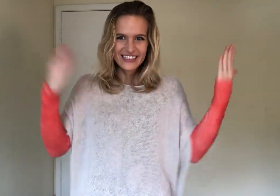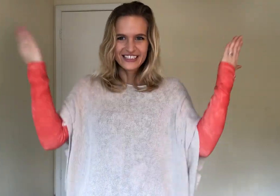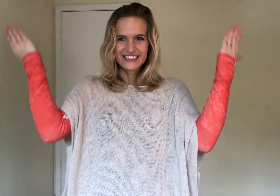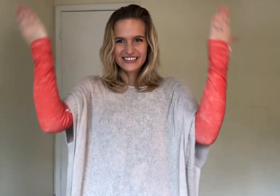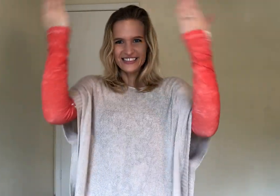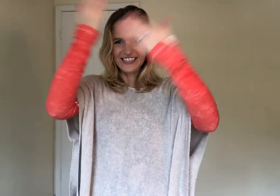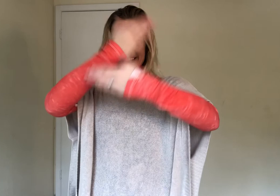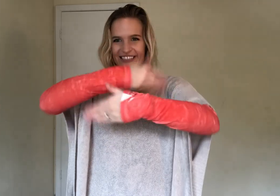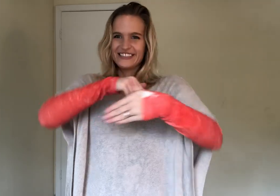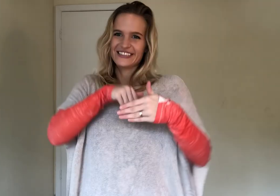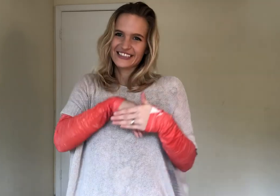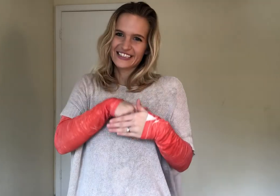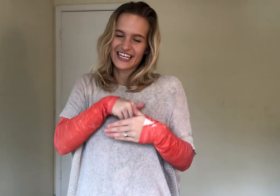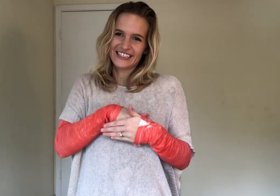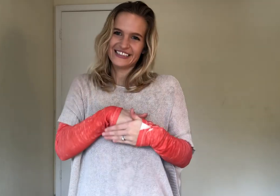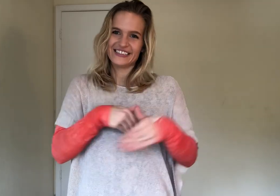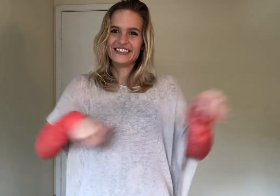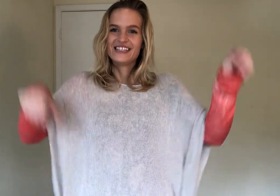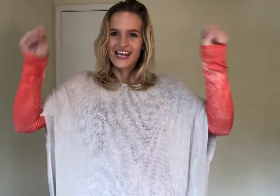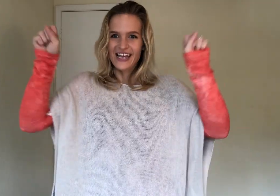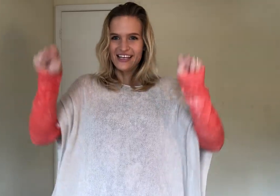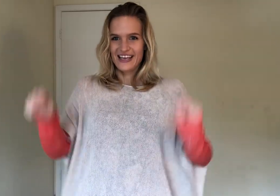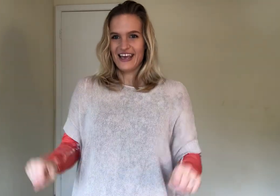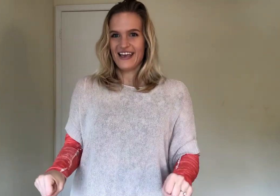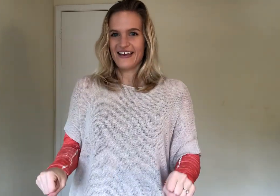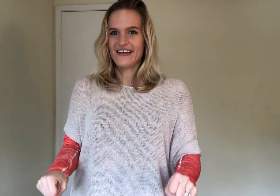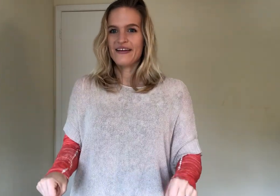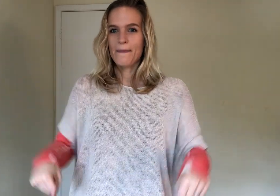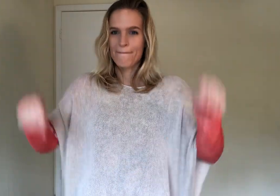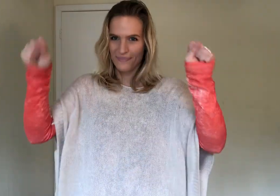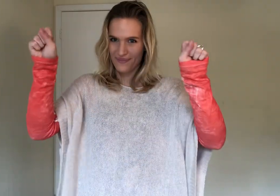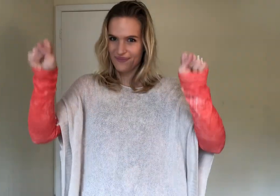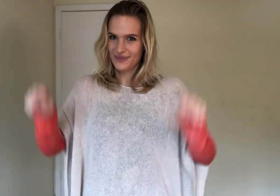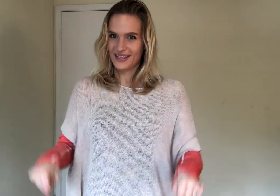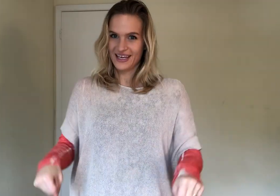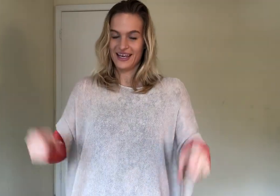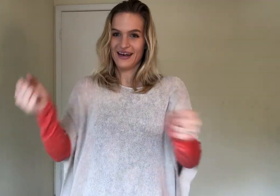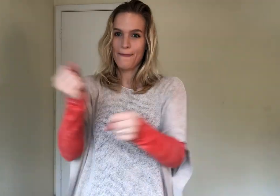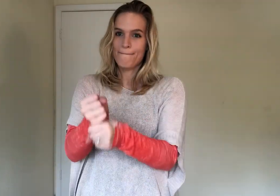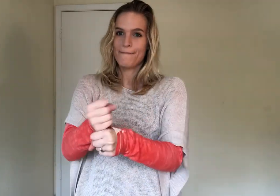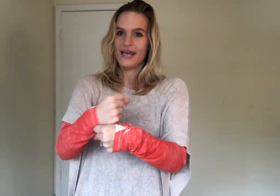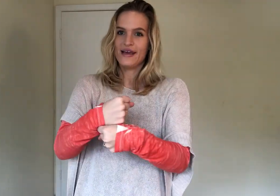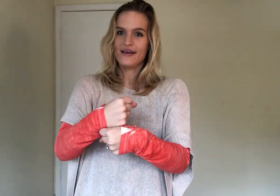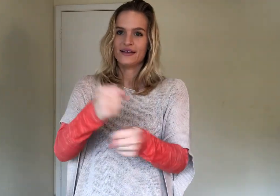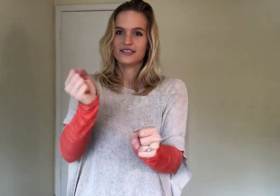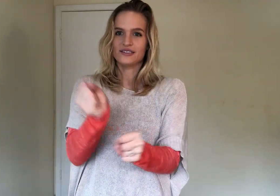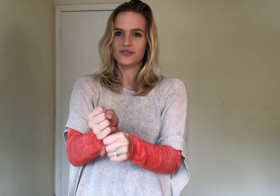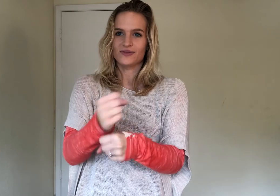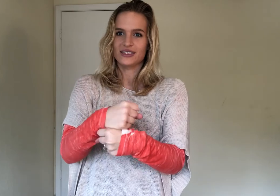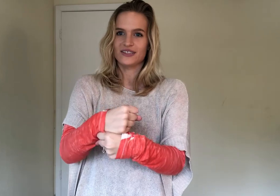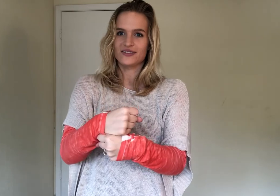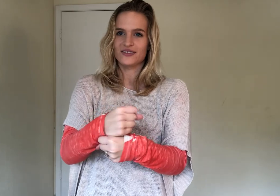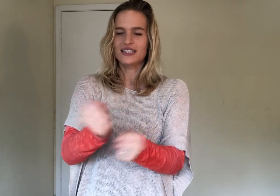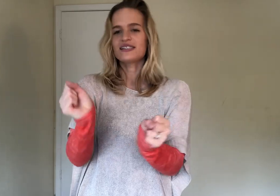The darkness inside you. Can. Can. Make. So twist those wrists.